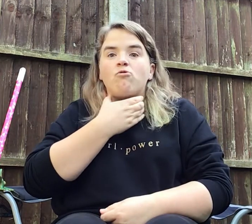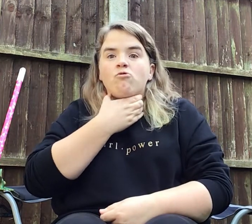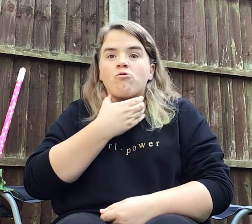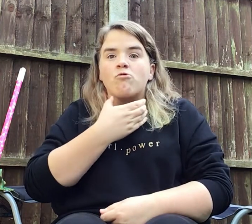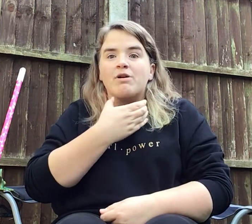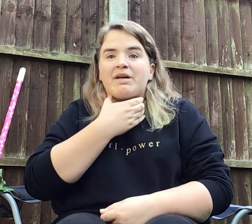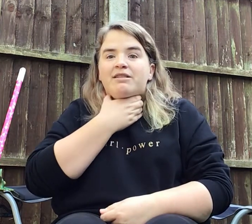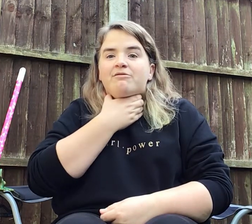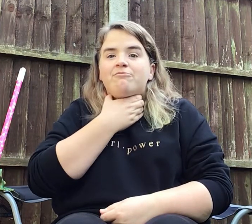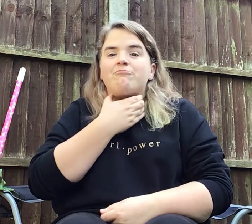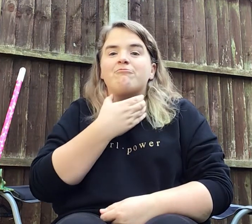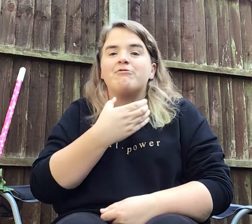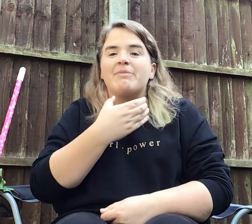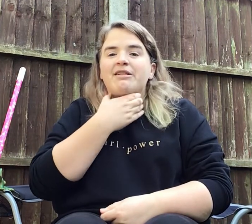Ribbit. Ribbit.